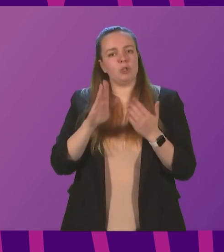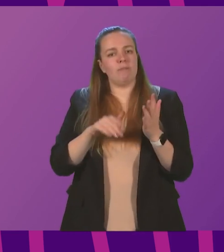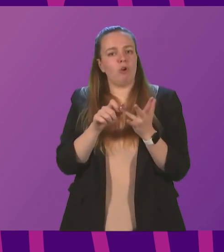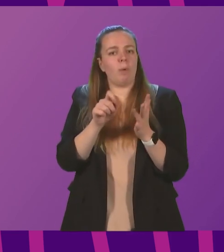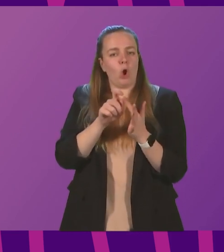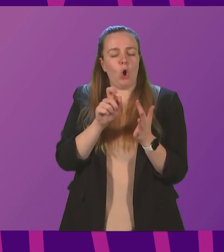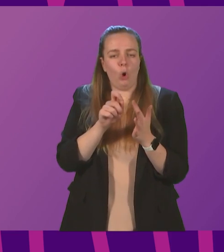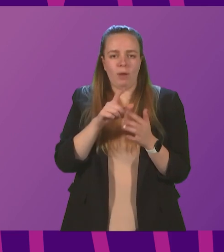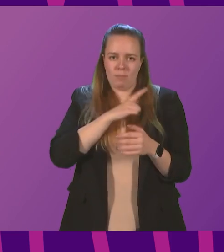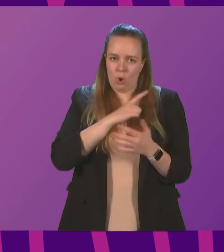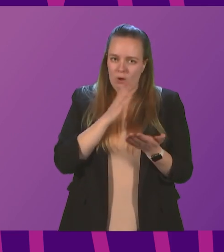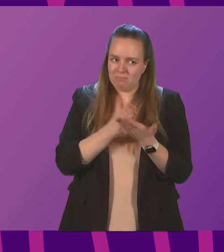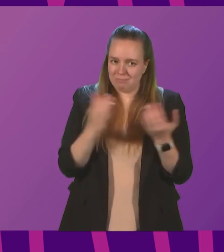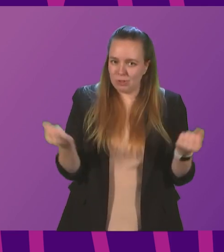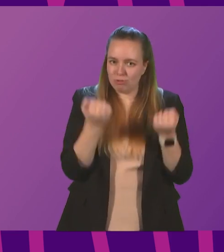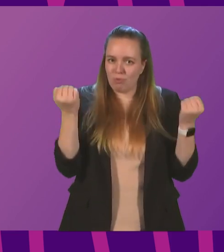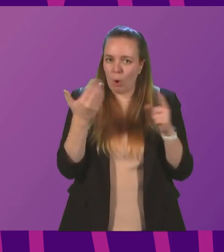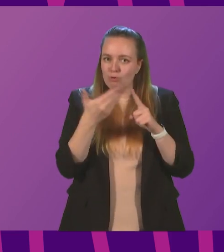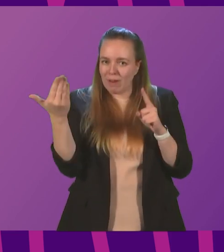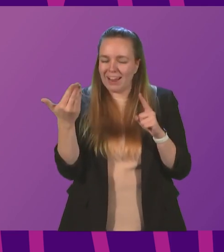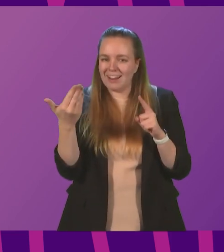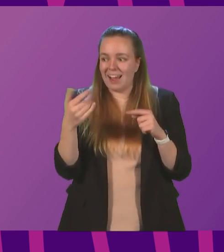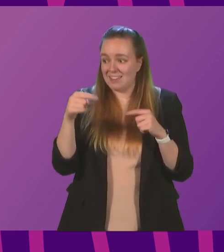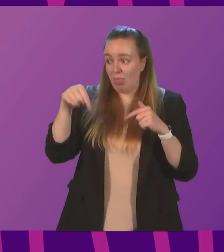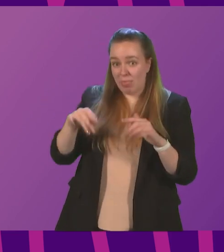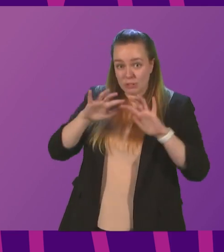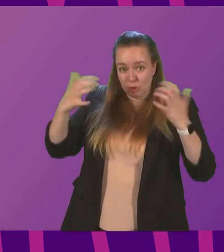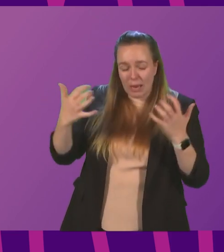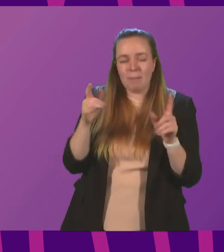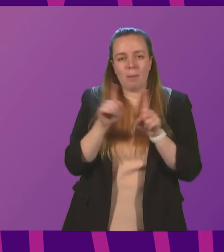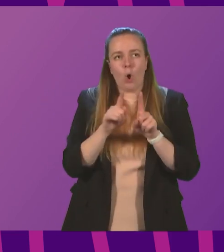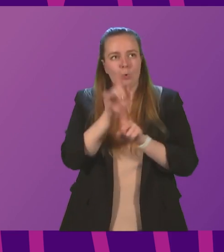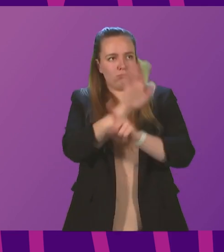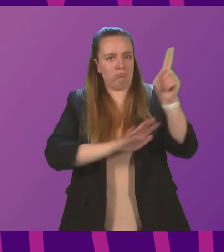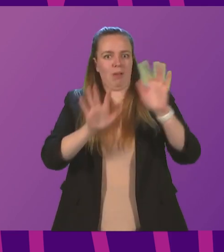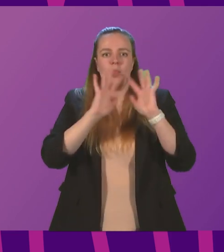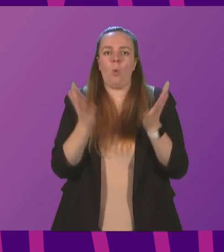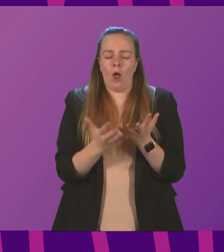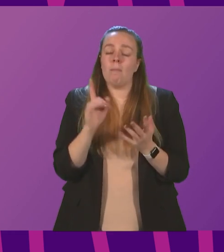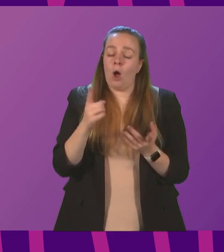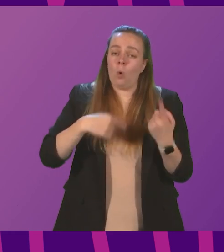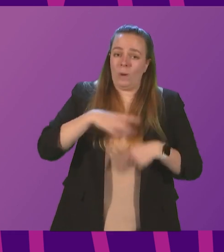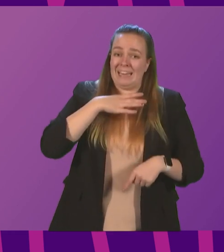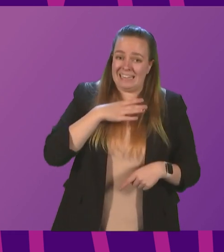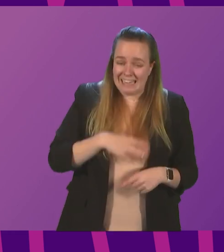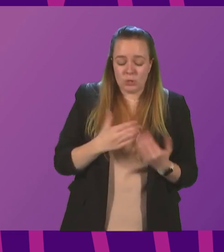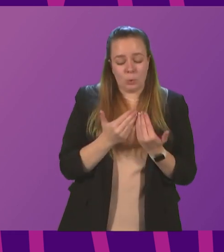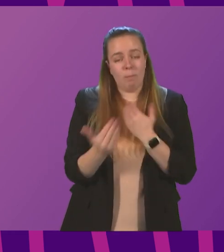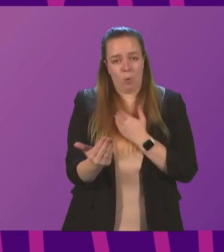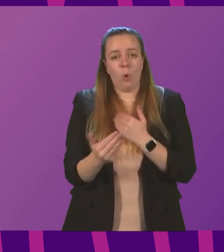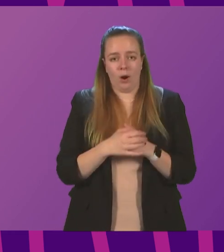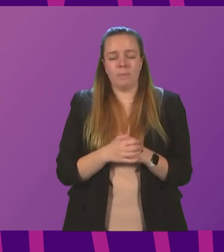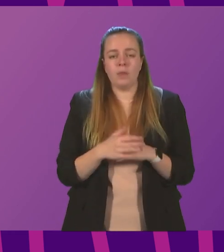because it is very strongly recognised, if not always in this chamber, then certainly around the world. But we need to go even further.